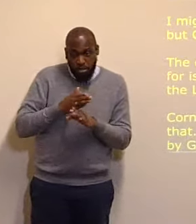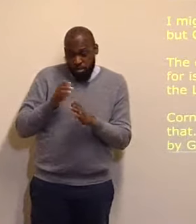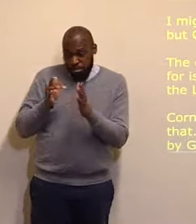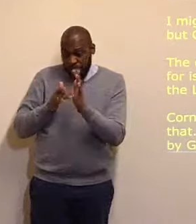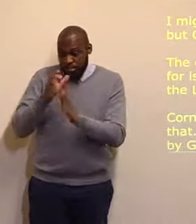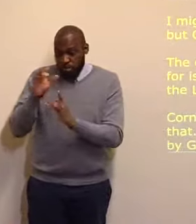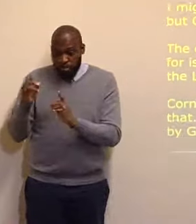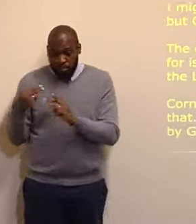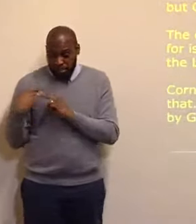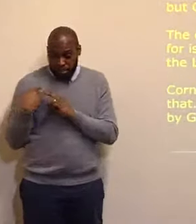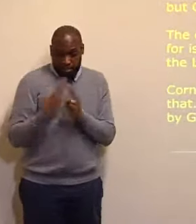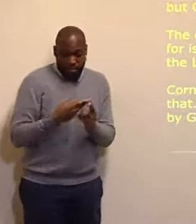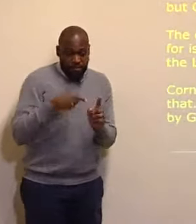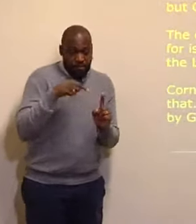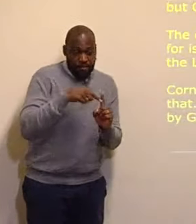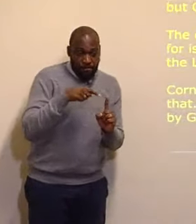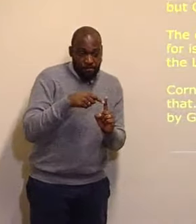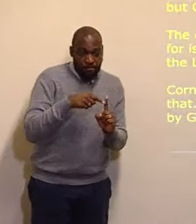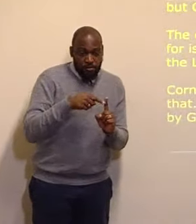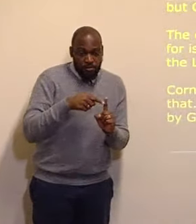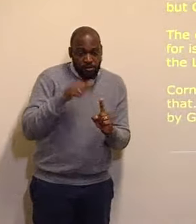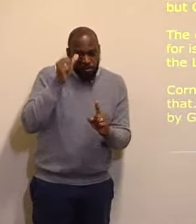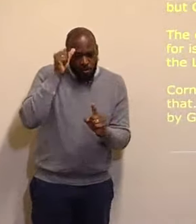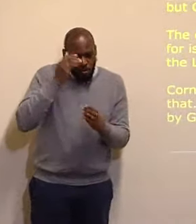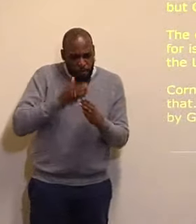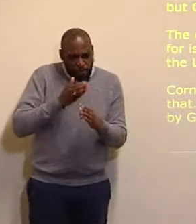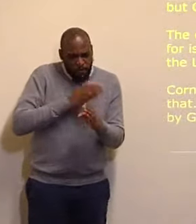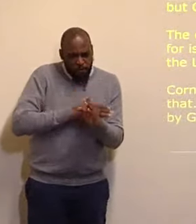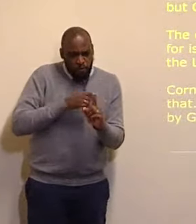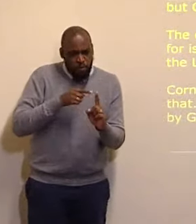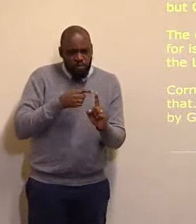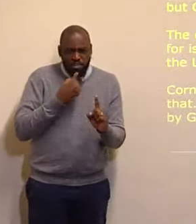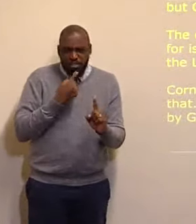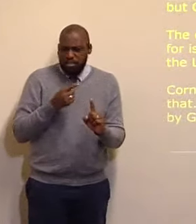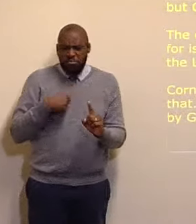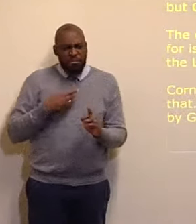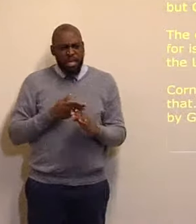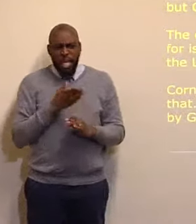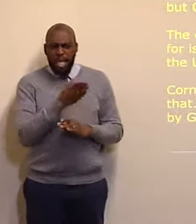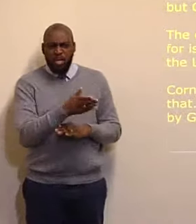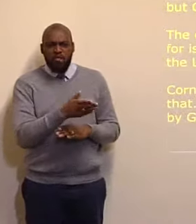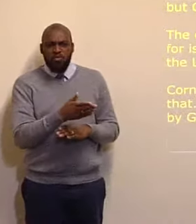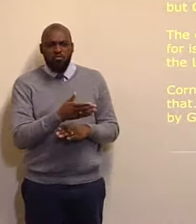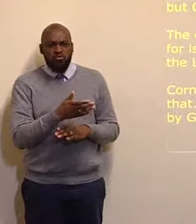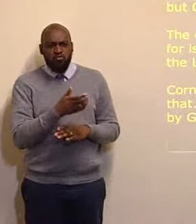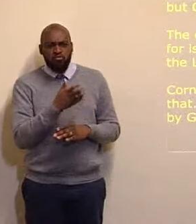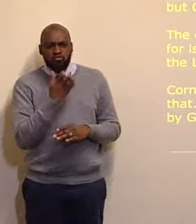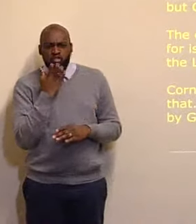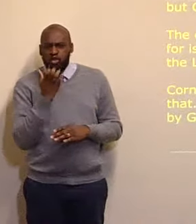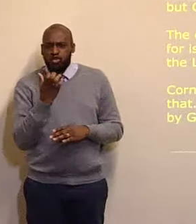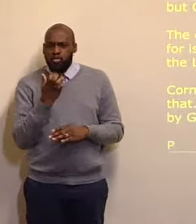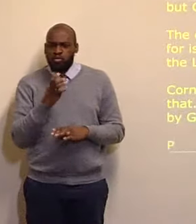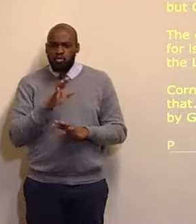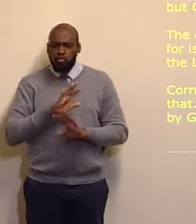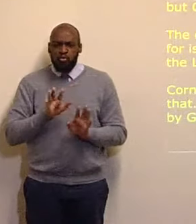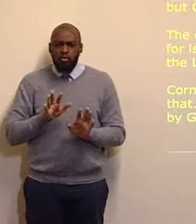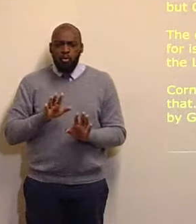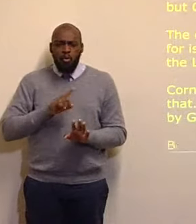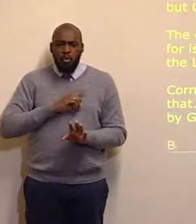to expand on it. Earlier, he said, no, I should not go, into the house, of a Jew. Because, for the Jews, the